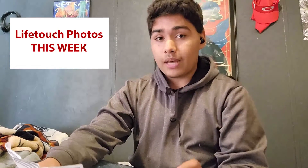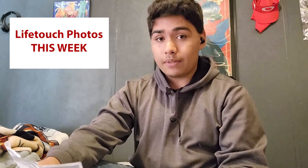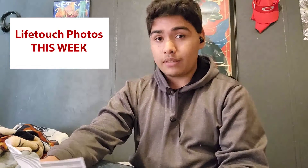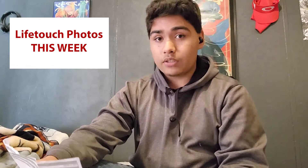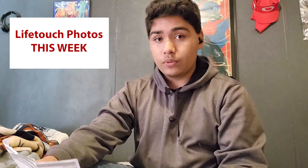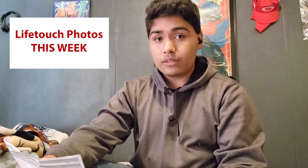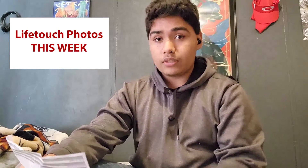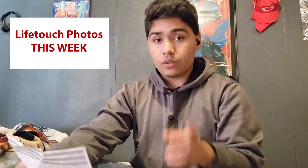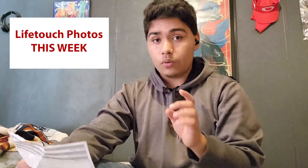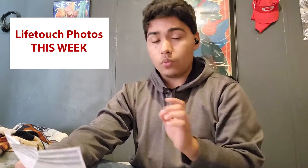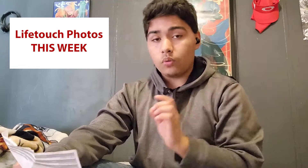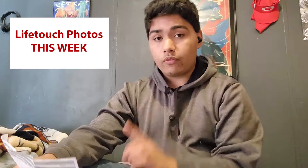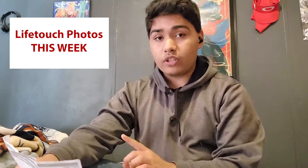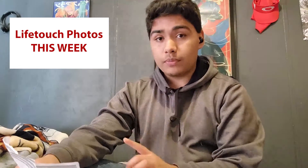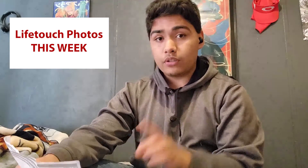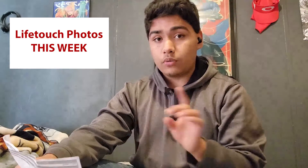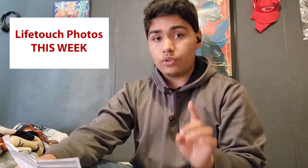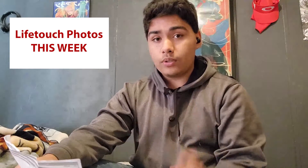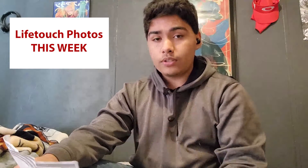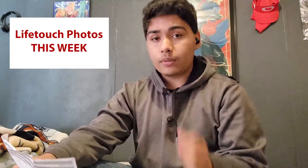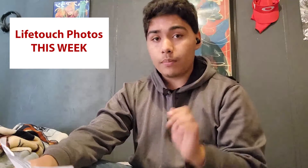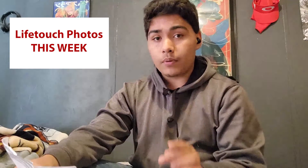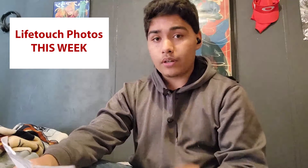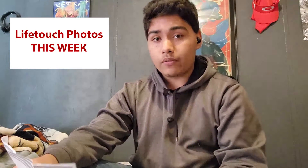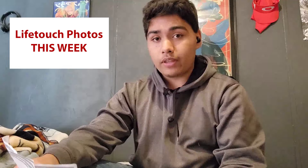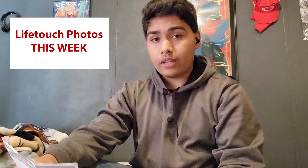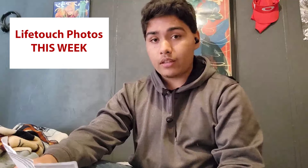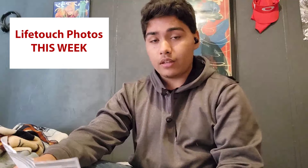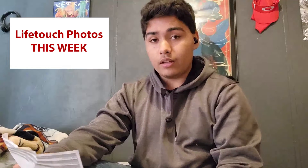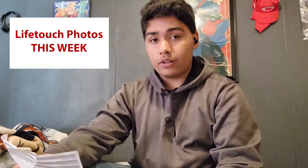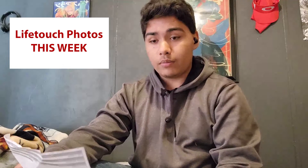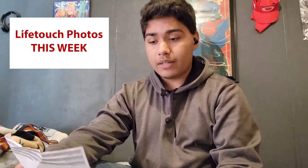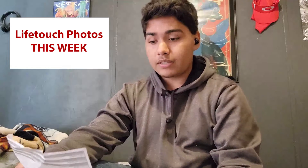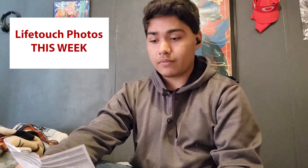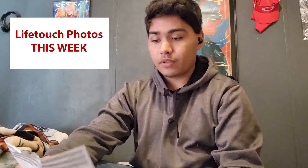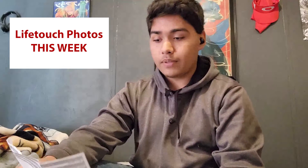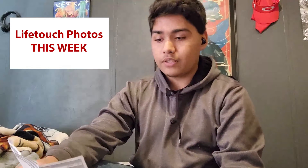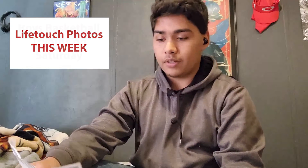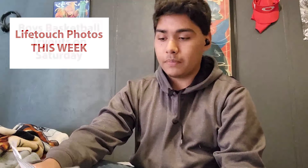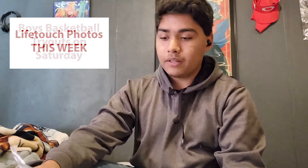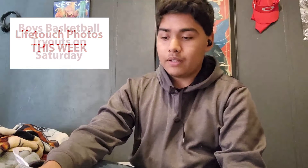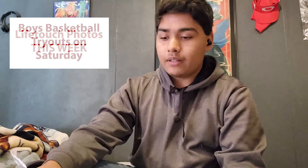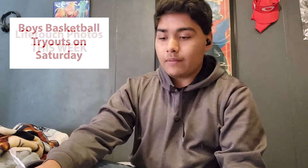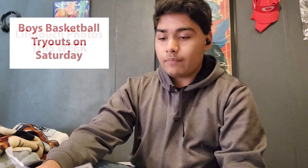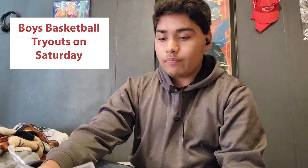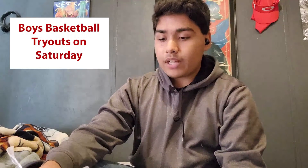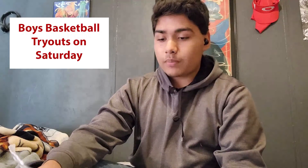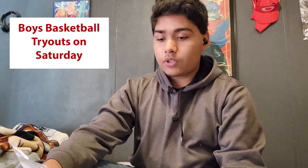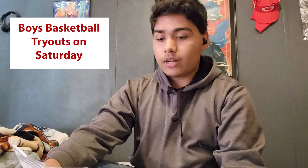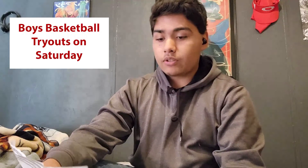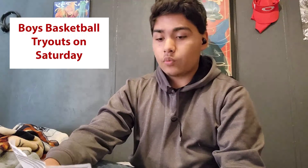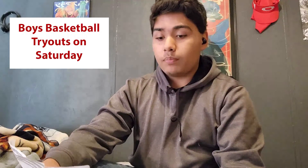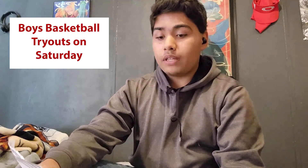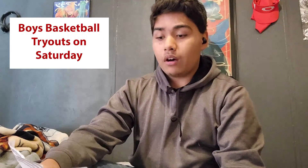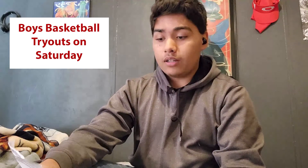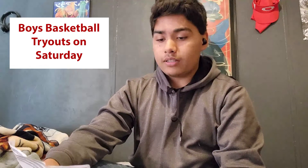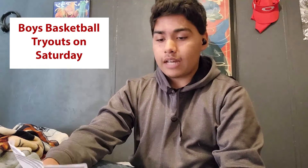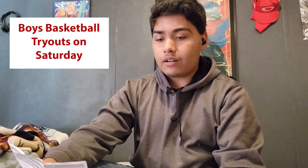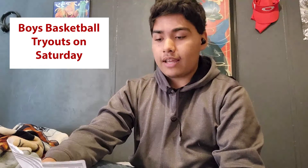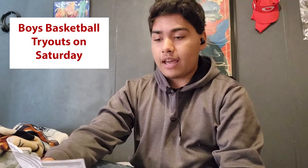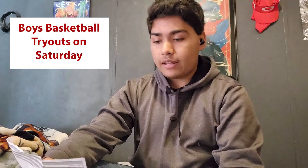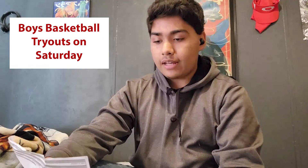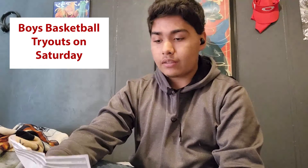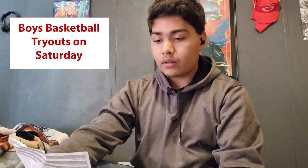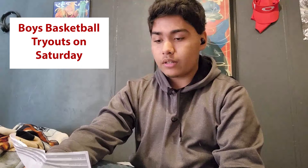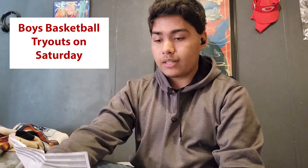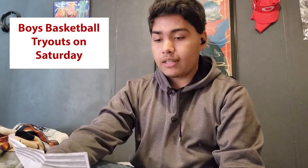they'll be happening this week, so freshmen through juniors, be ready for that. Look your best for your picture. Basketball tryouts will be on